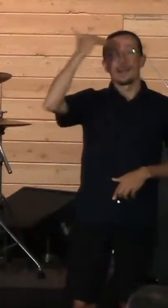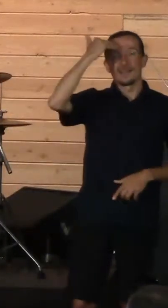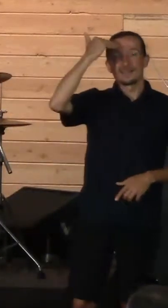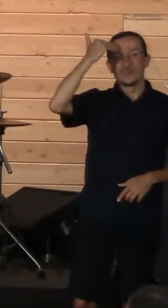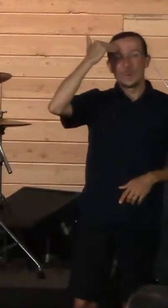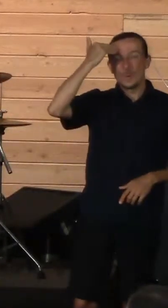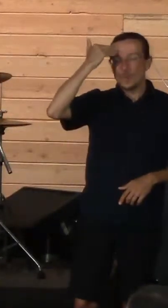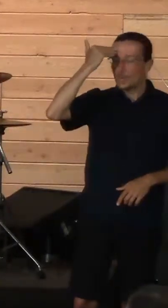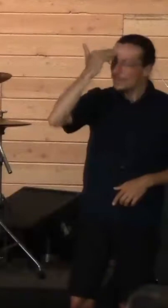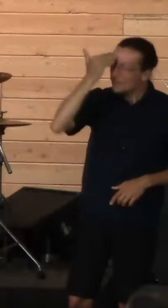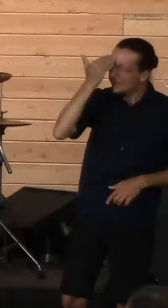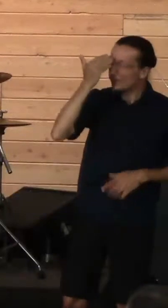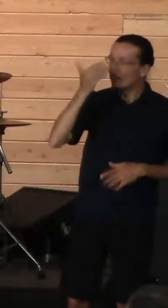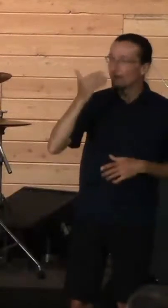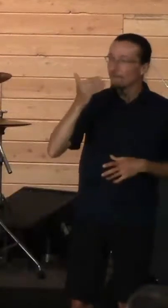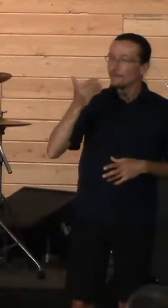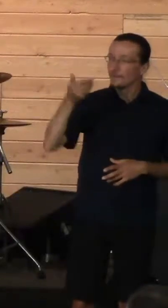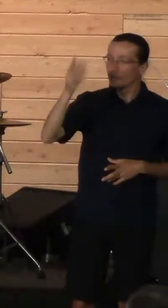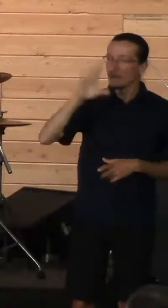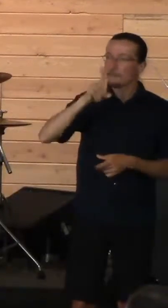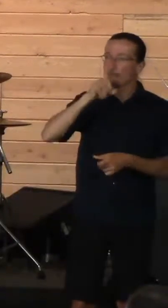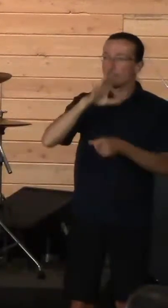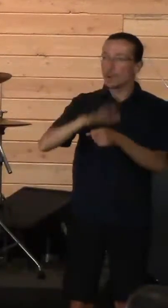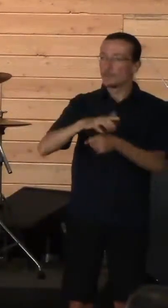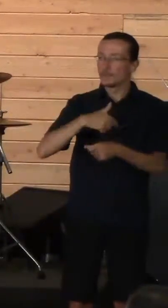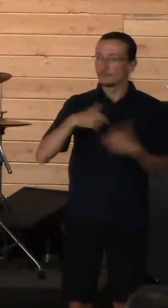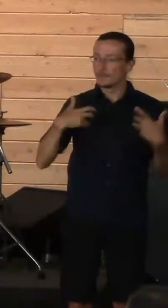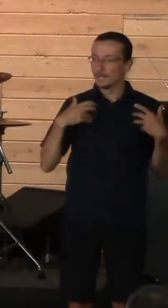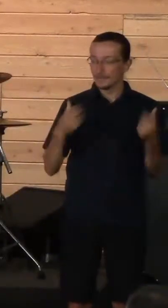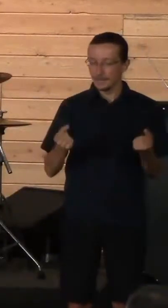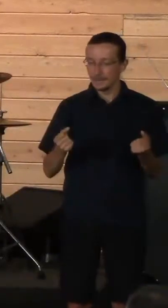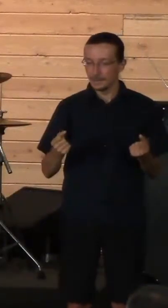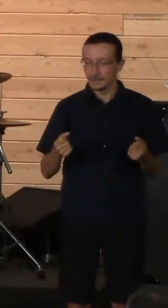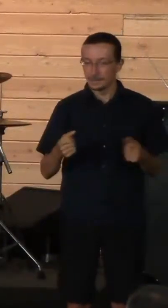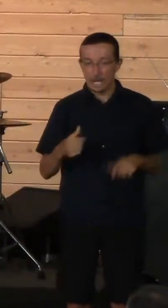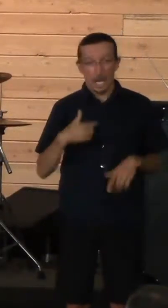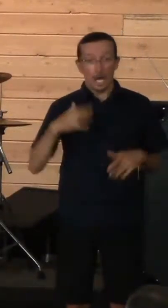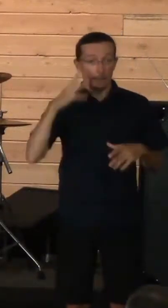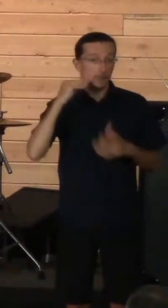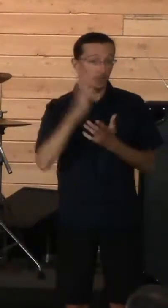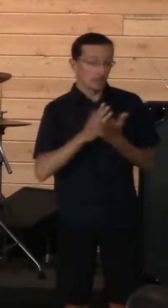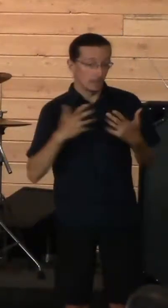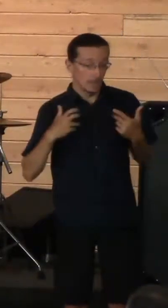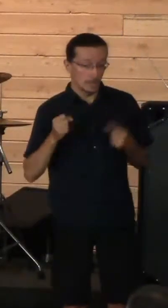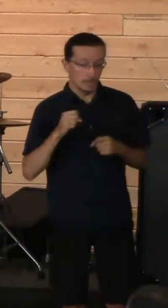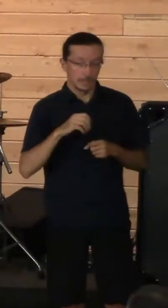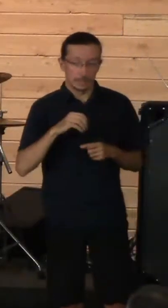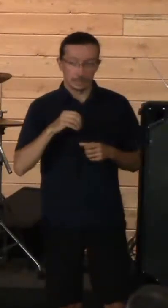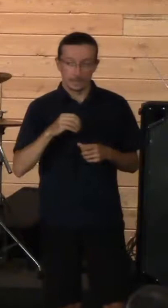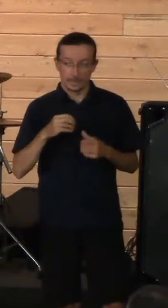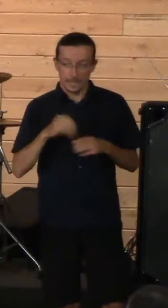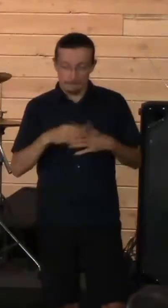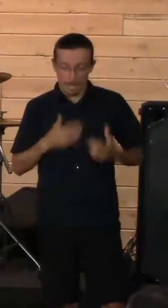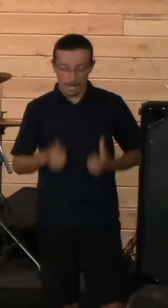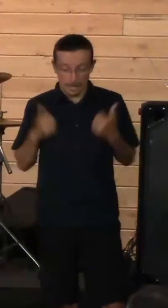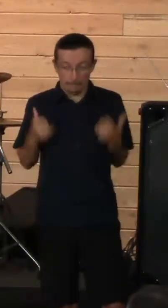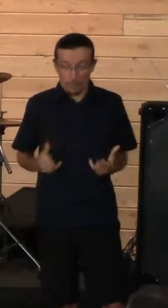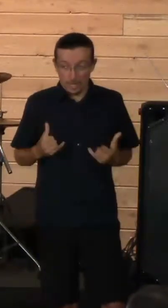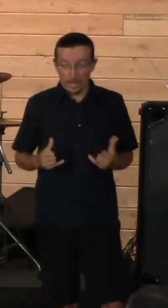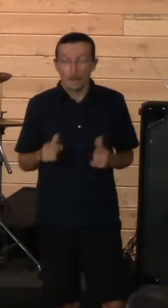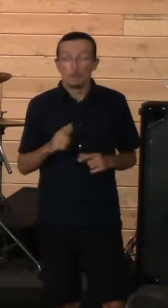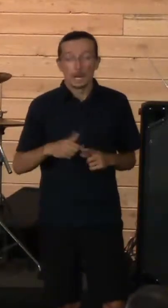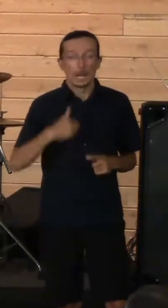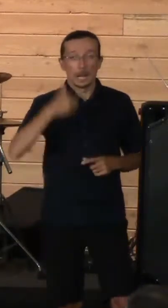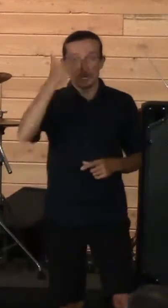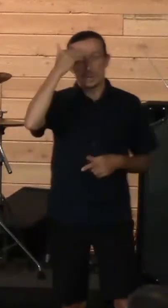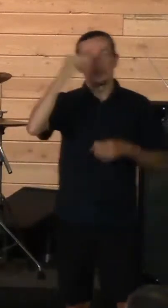is that there's healing. And I'm experiencing some of that in this lifetime. But I ultimately know that